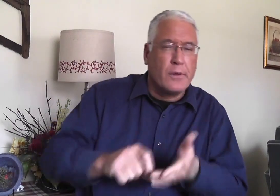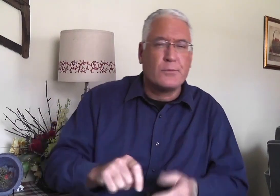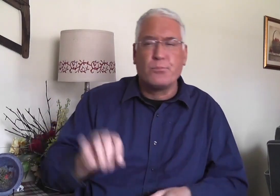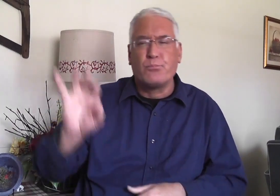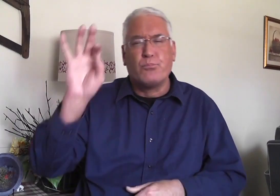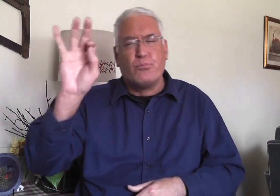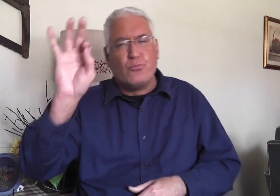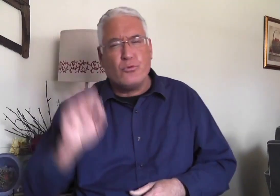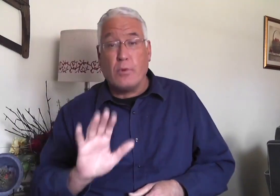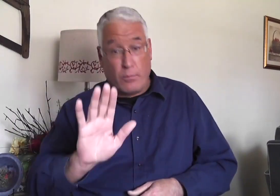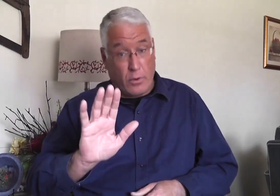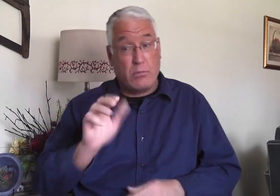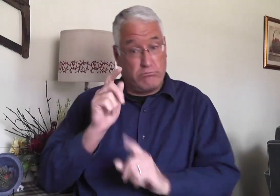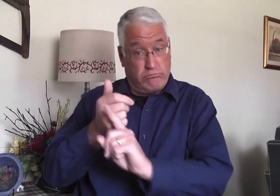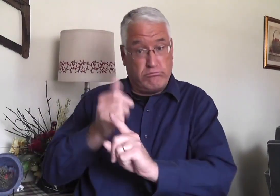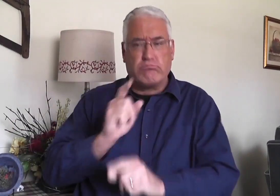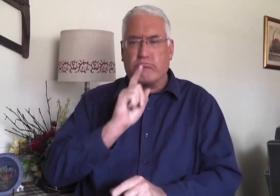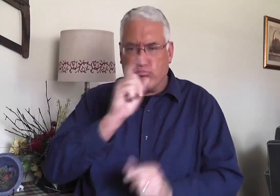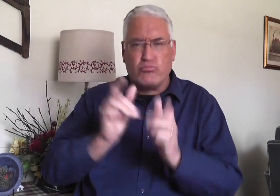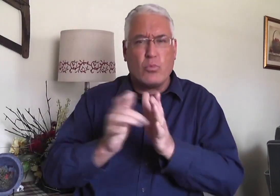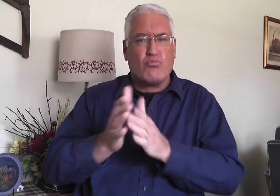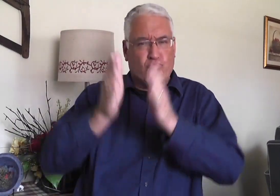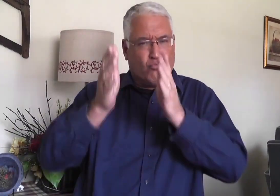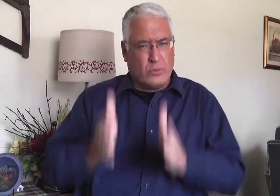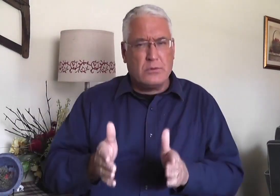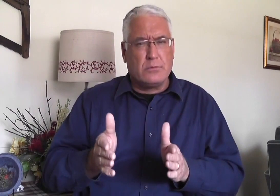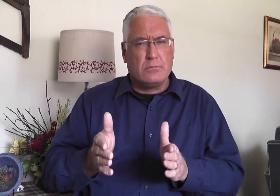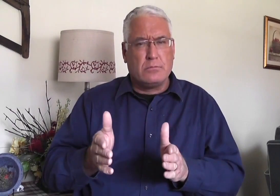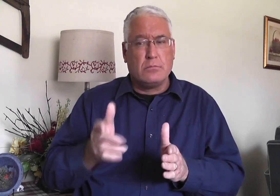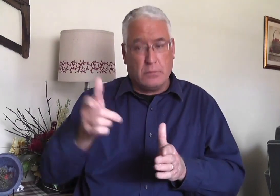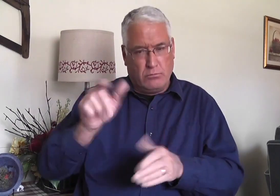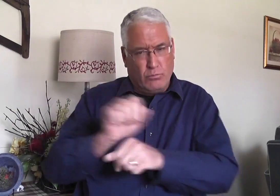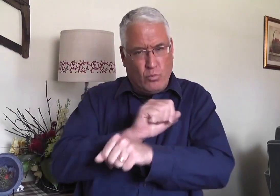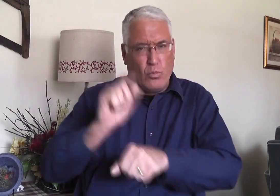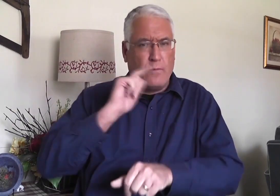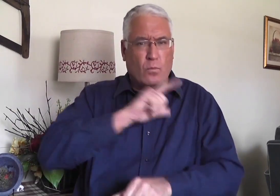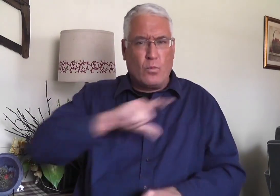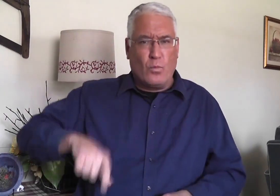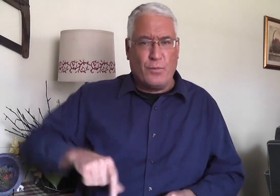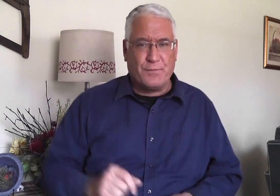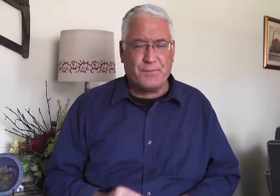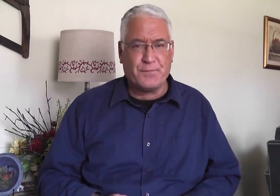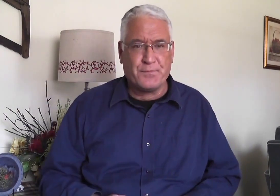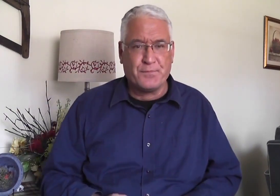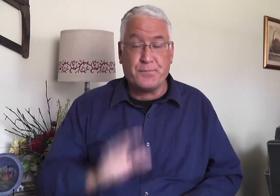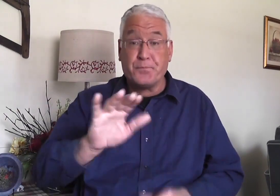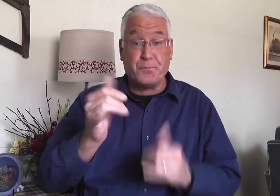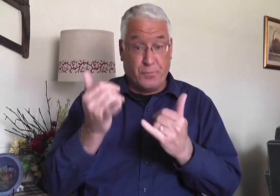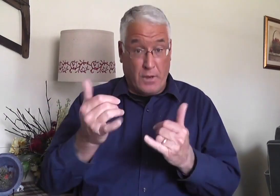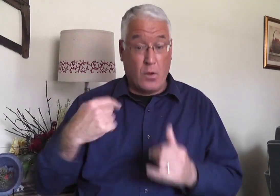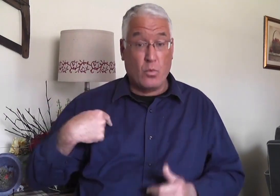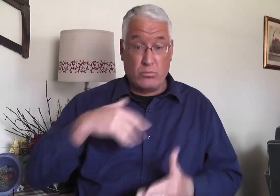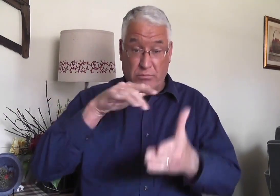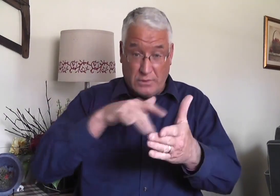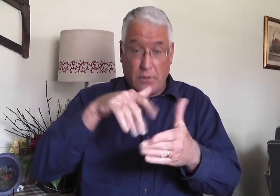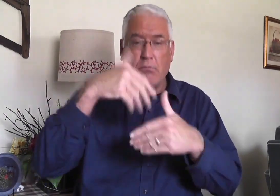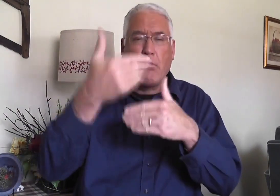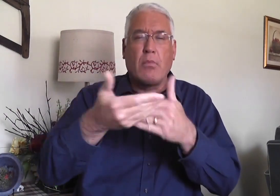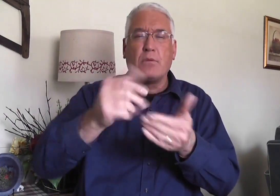did he write and preach, which was good, but he did this work for the Lord. Now,